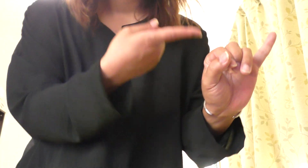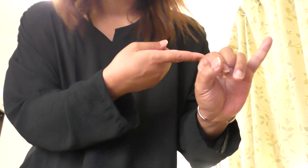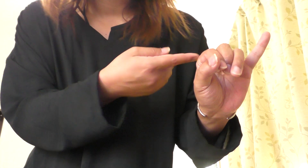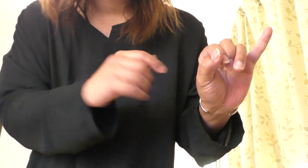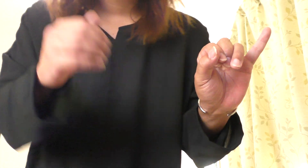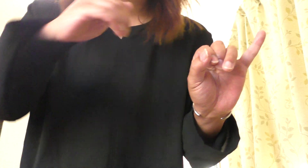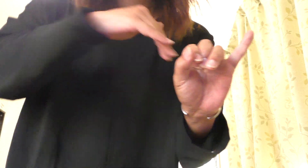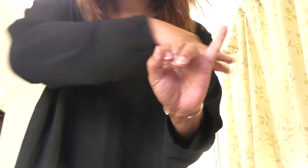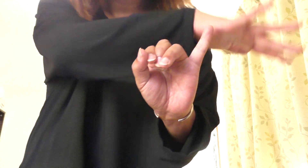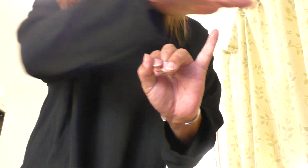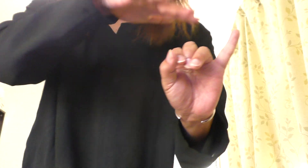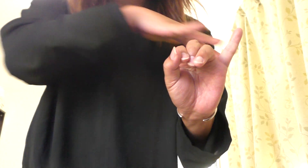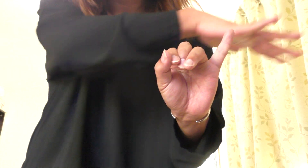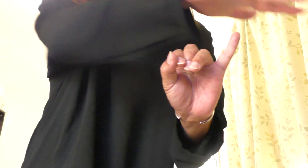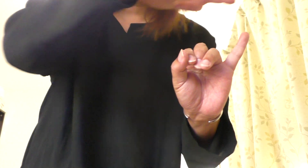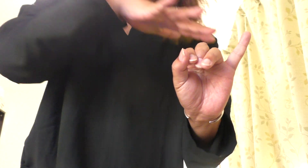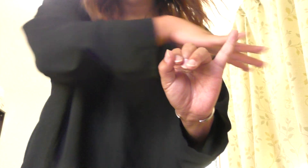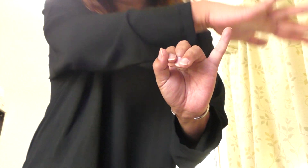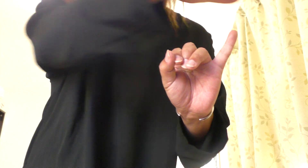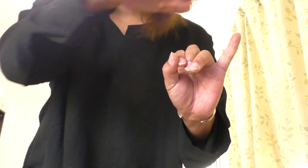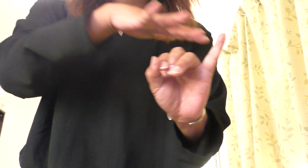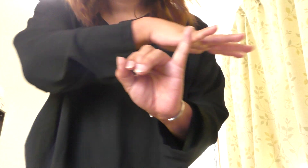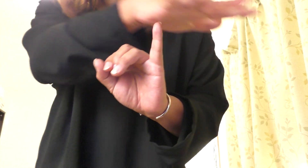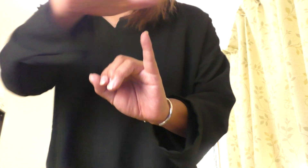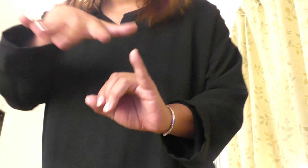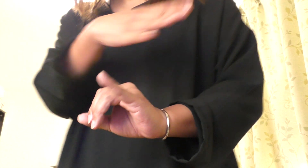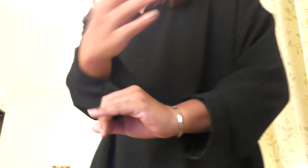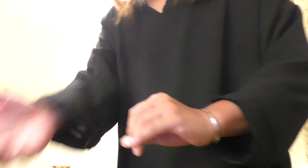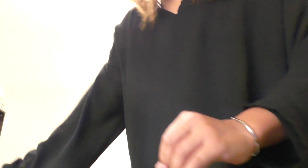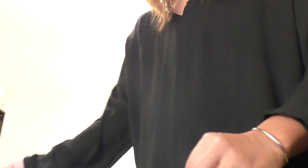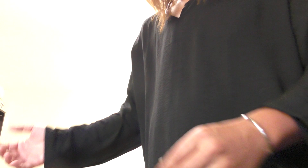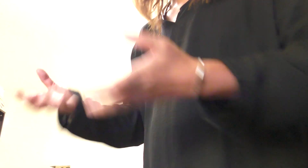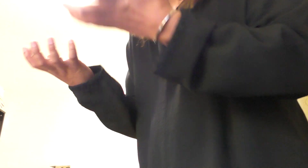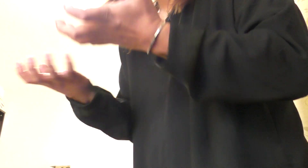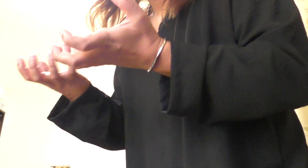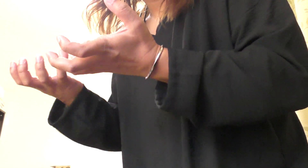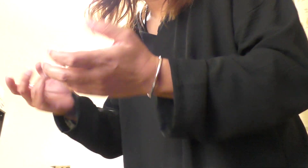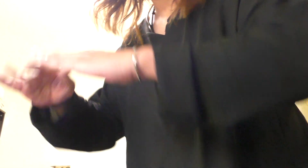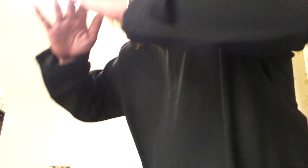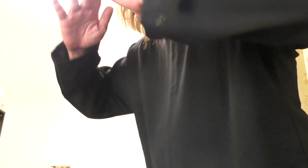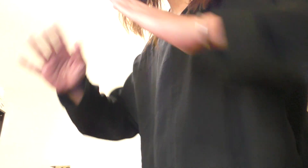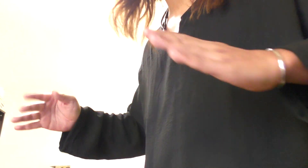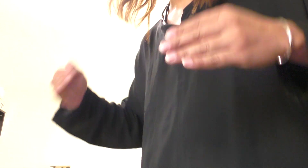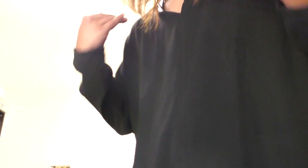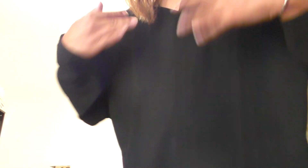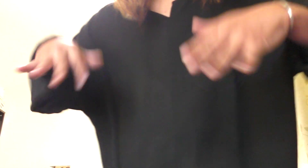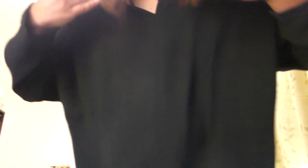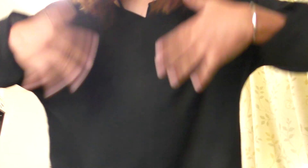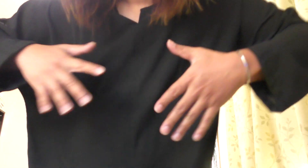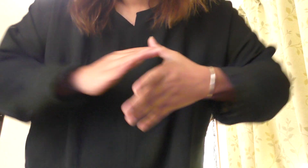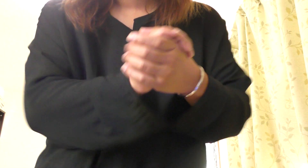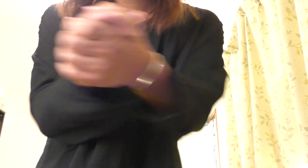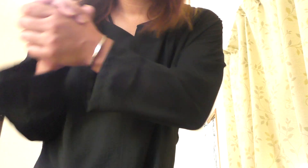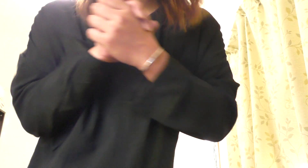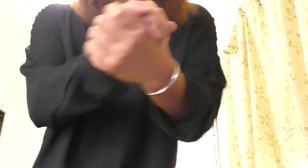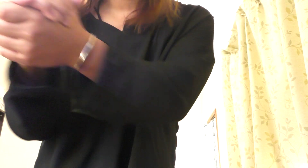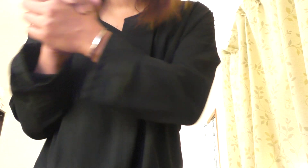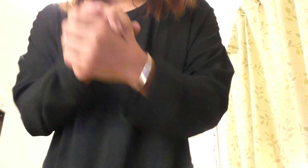someone special A crowded room and friends with tired eyes